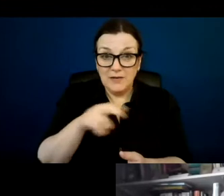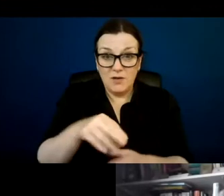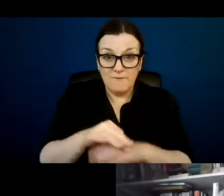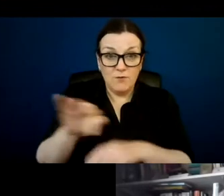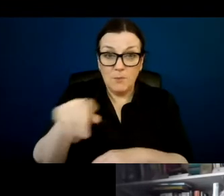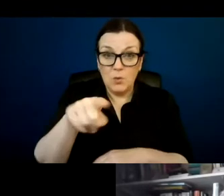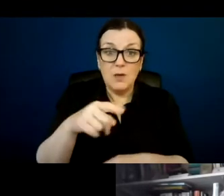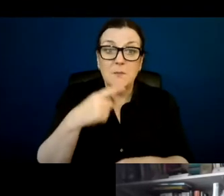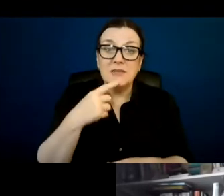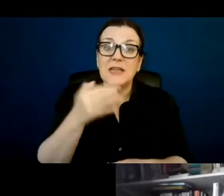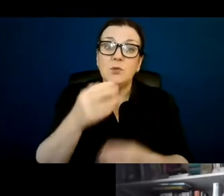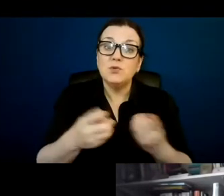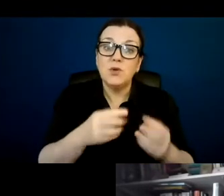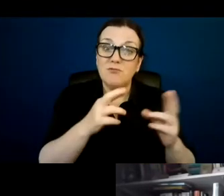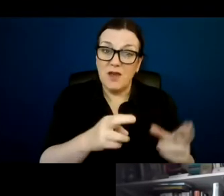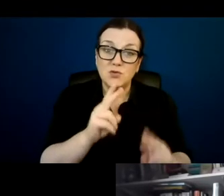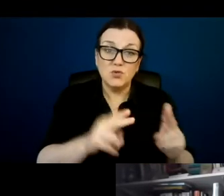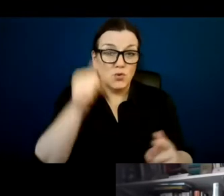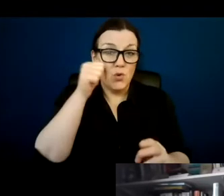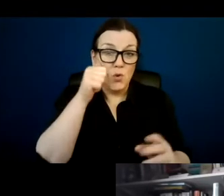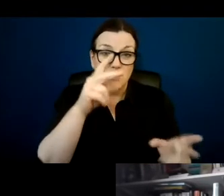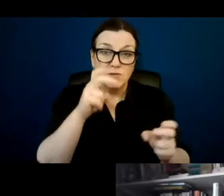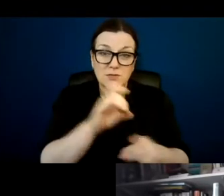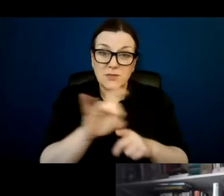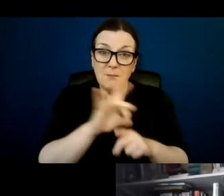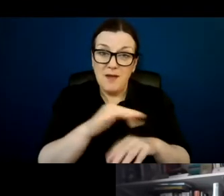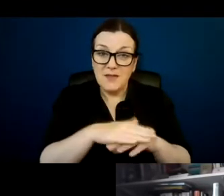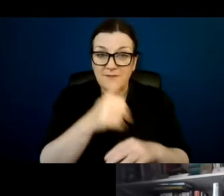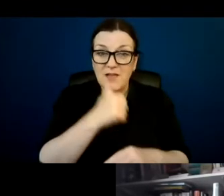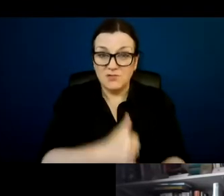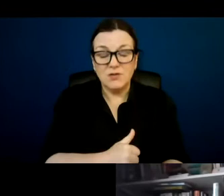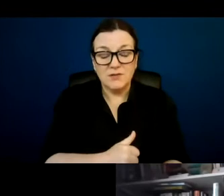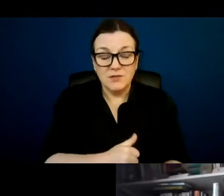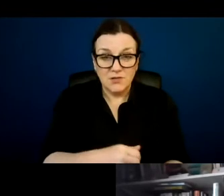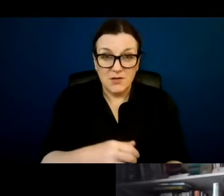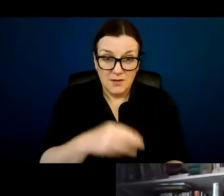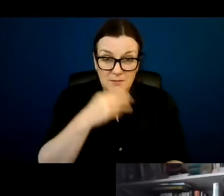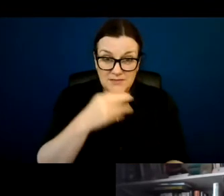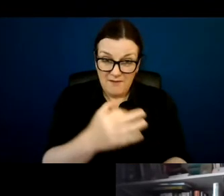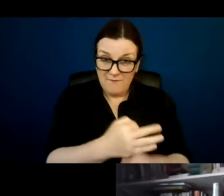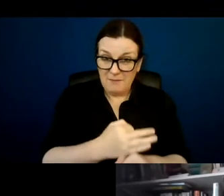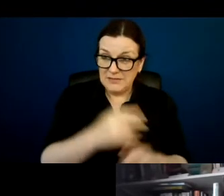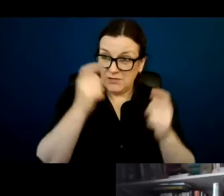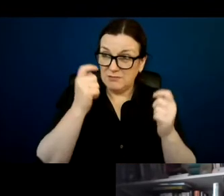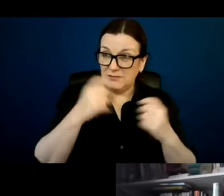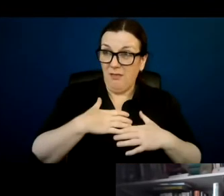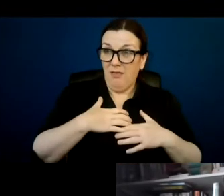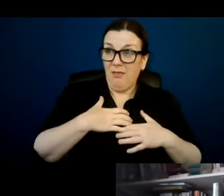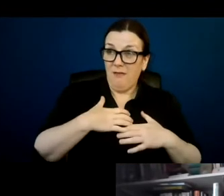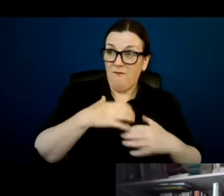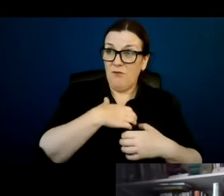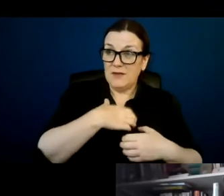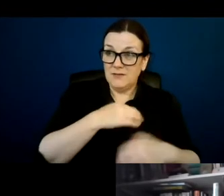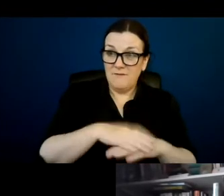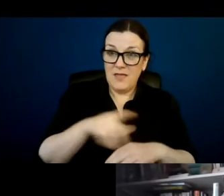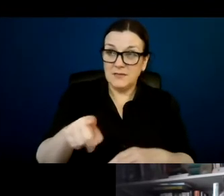if you were doing it right, you probably should be able to get some sort of indication. That's what families are terrified of, that this is going to give a legal